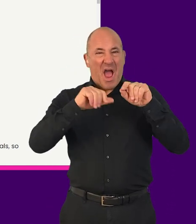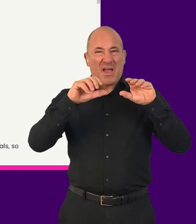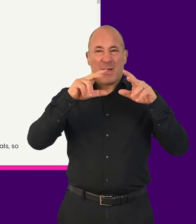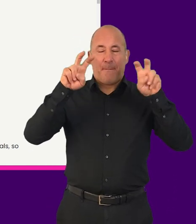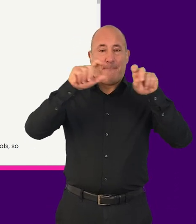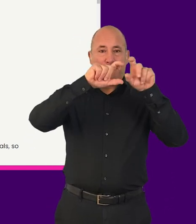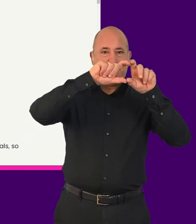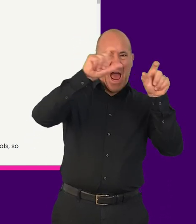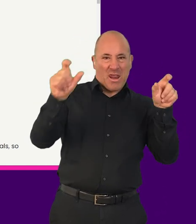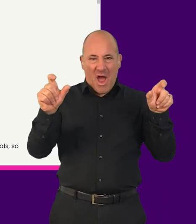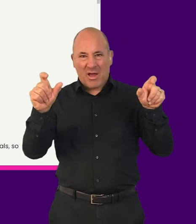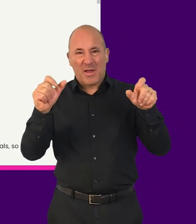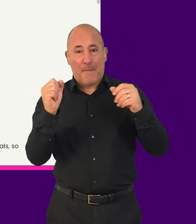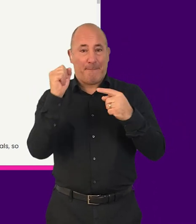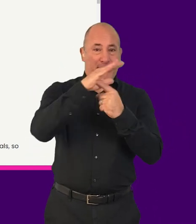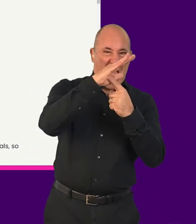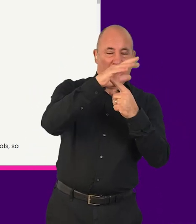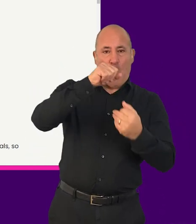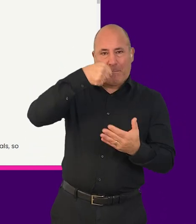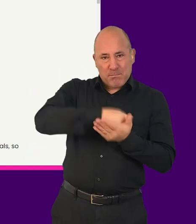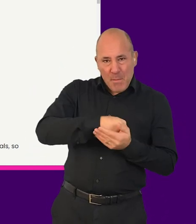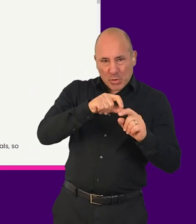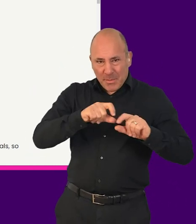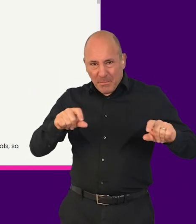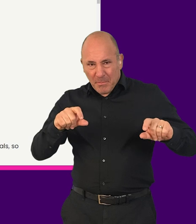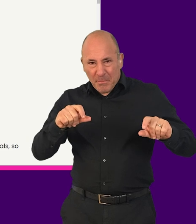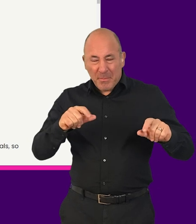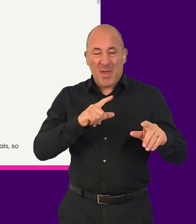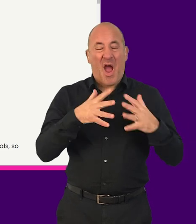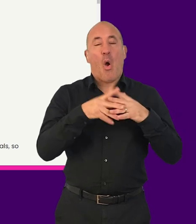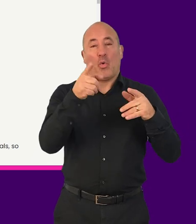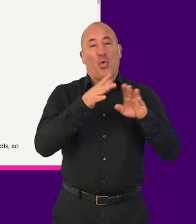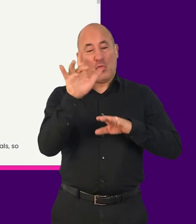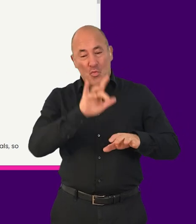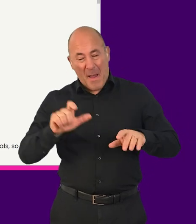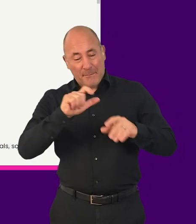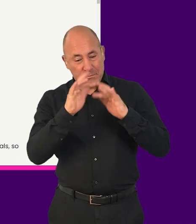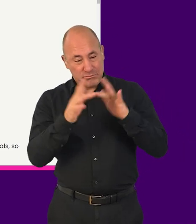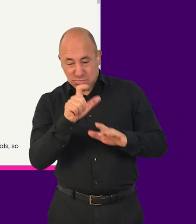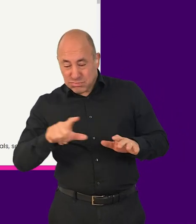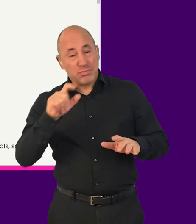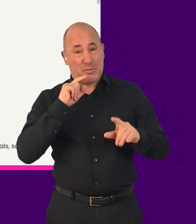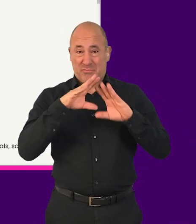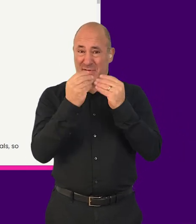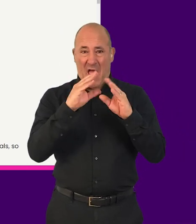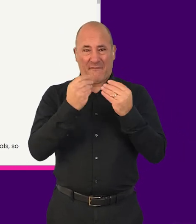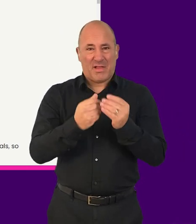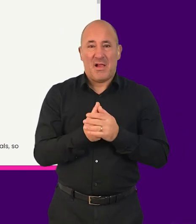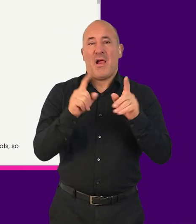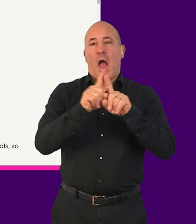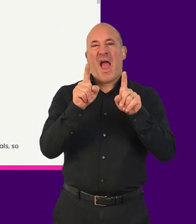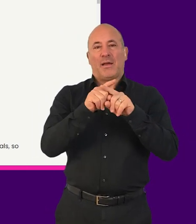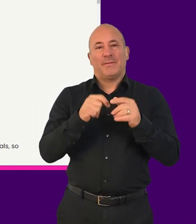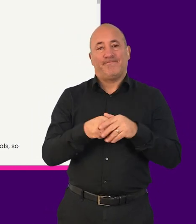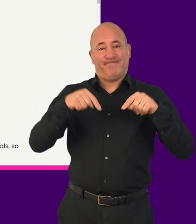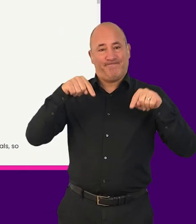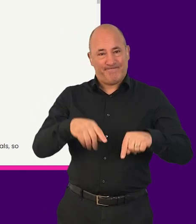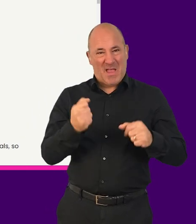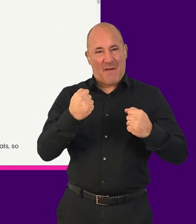browsing web content. As an example, here's an extract from the